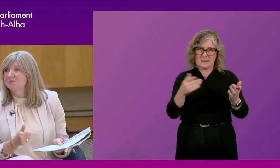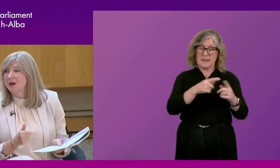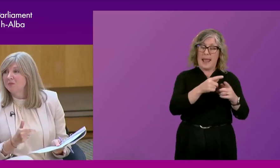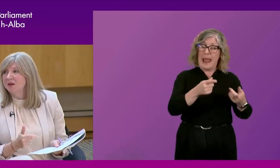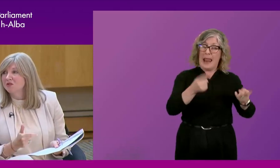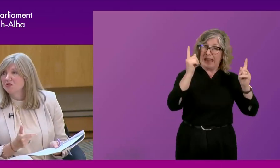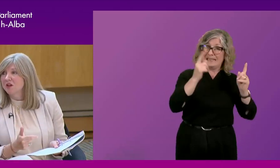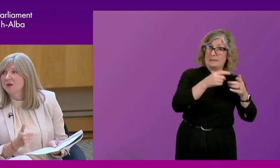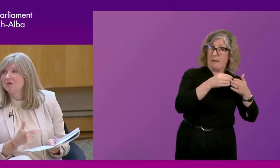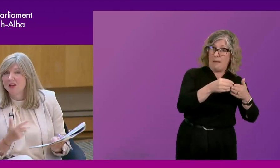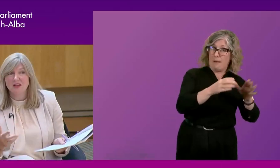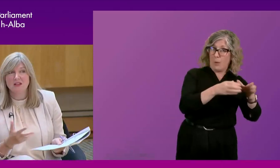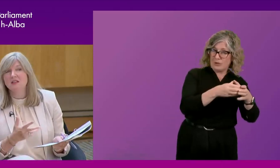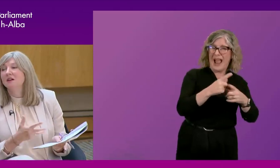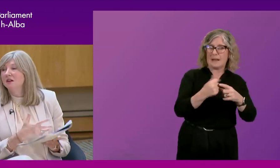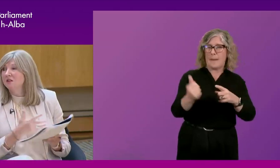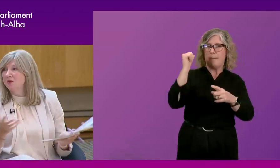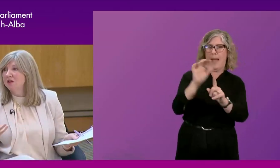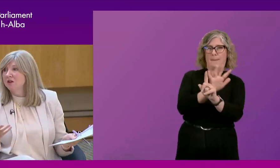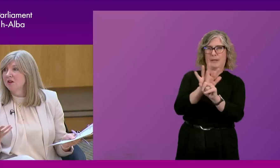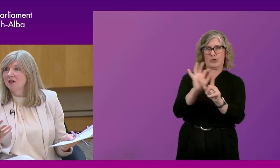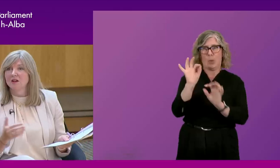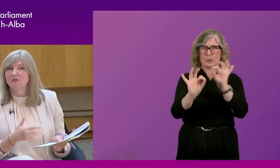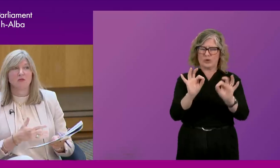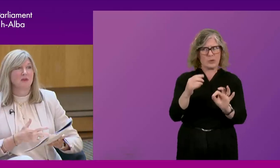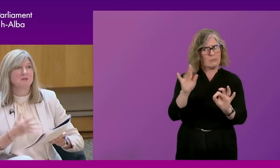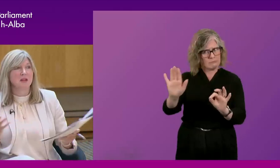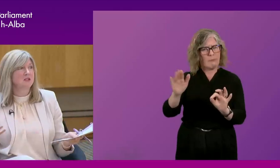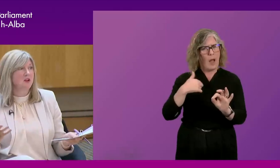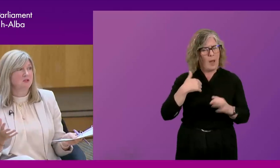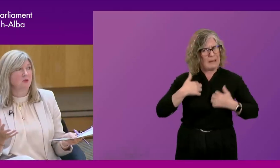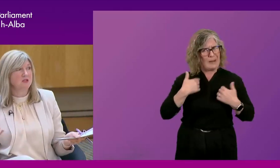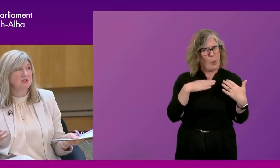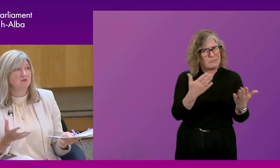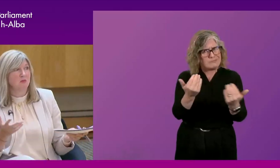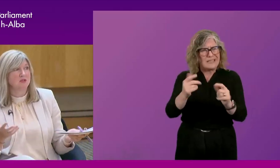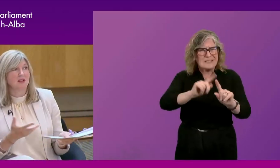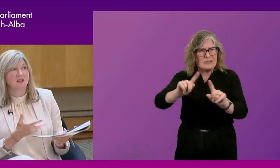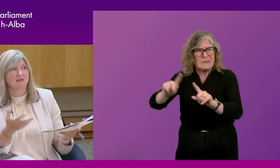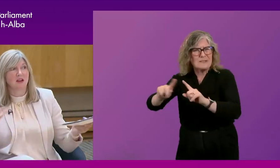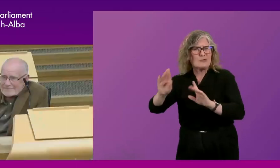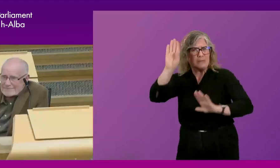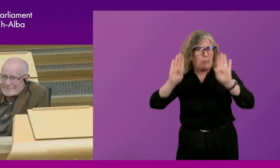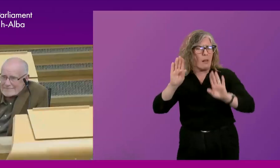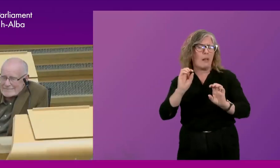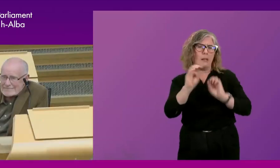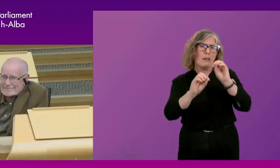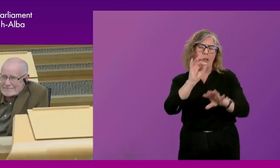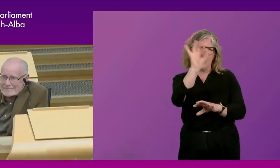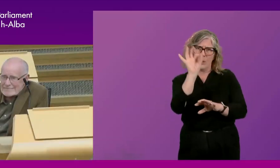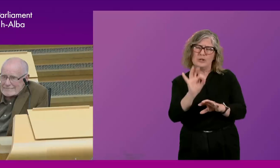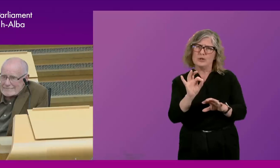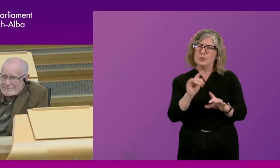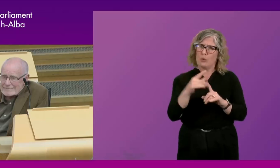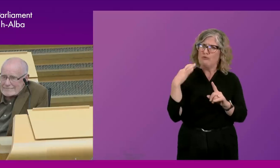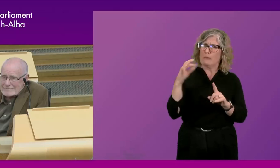questions and backbenchers. I'm very keen that we hear from as many diverse voices representing every corner of Scotland in